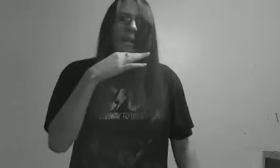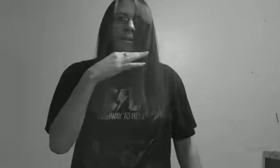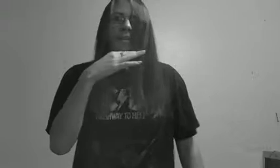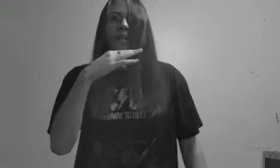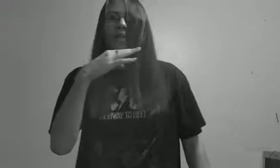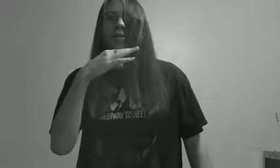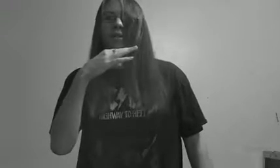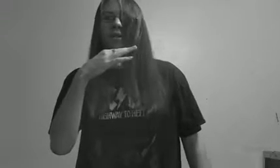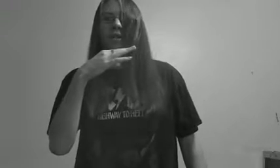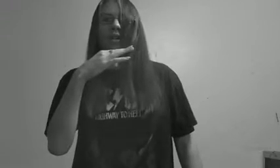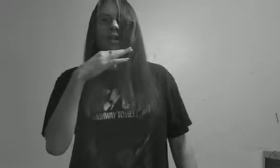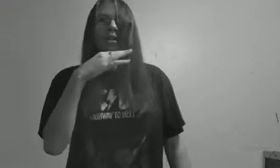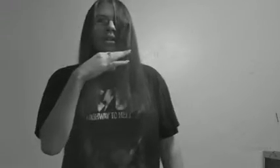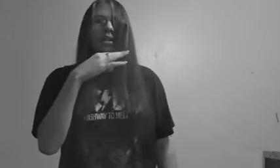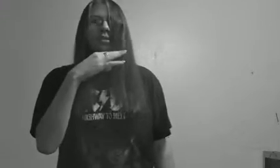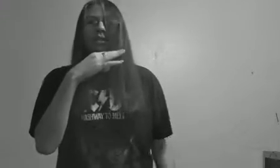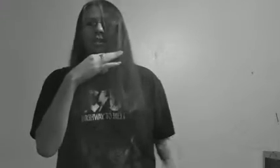might do it that short. I don't know.